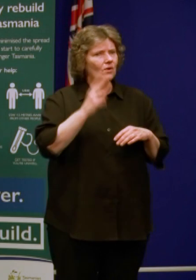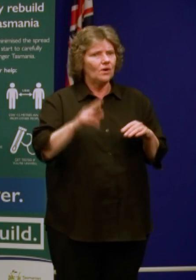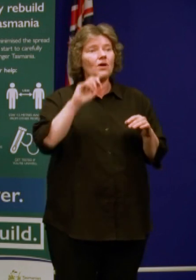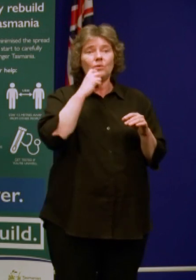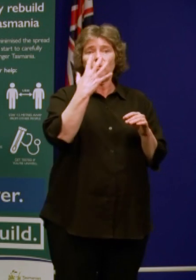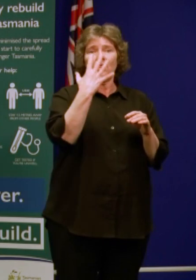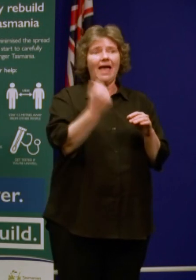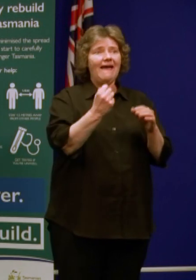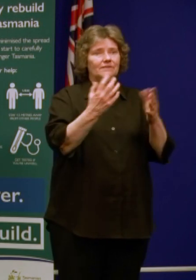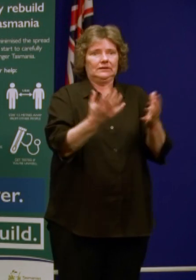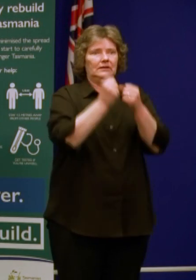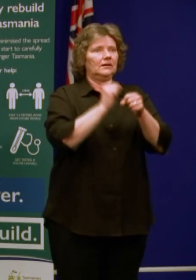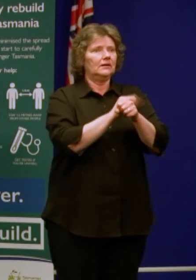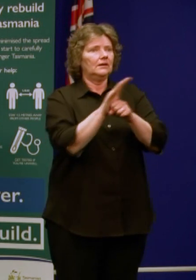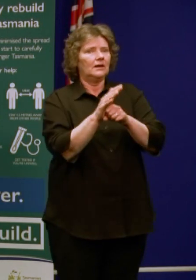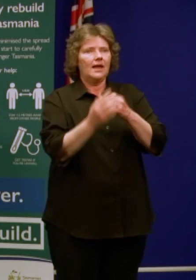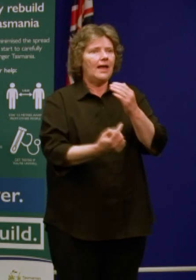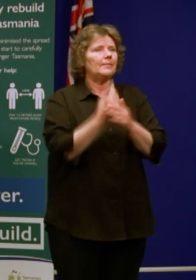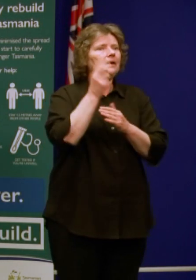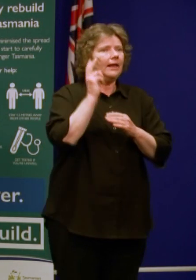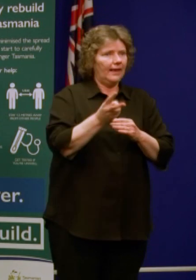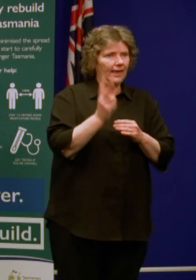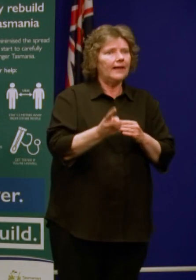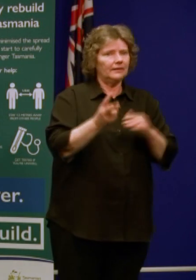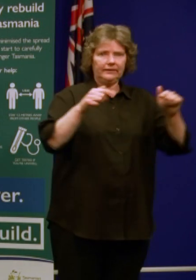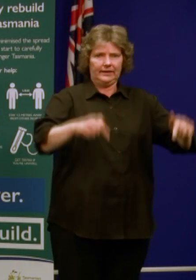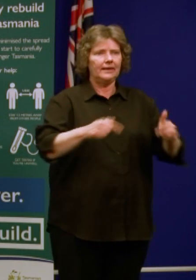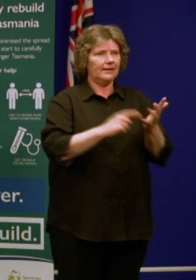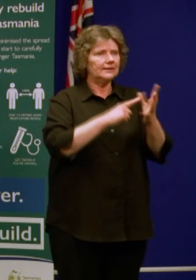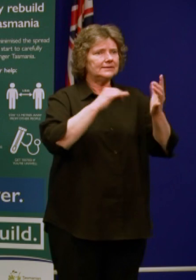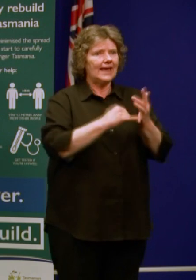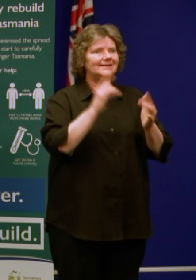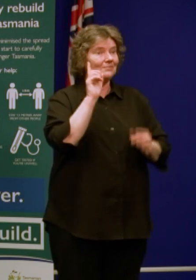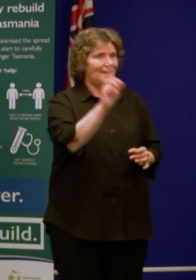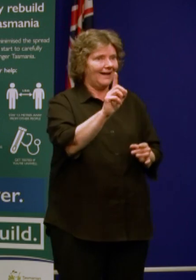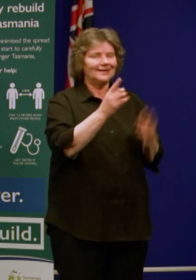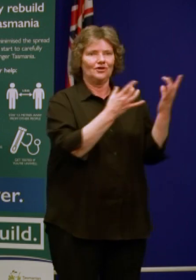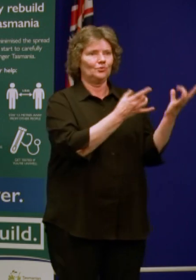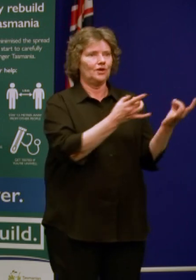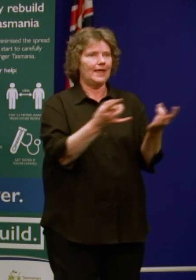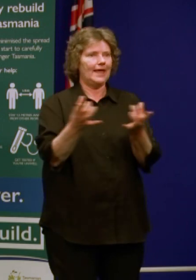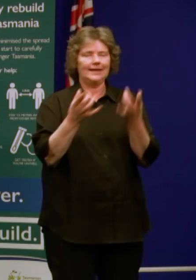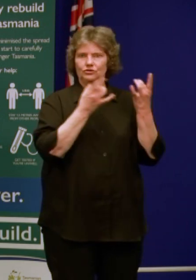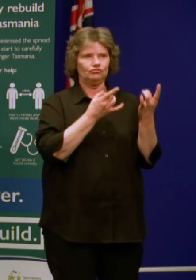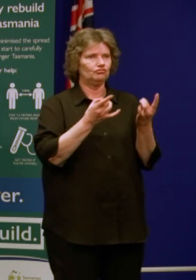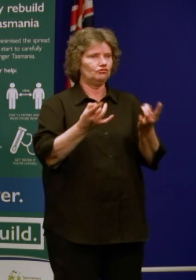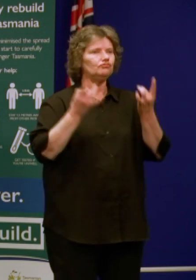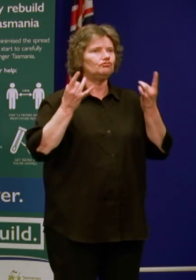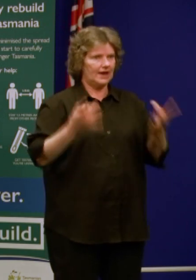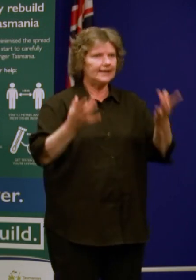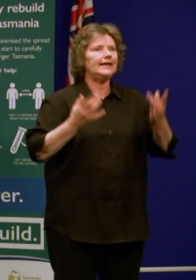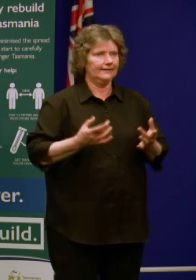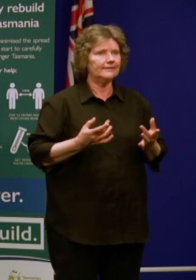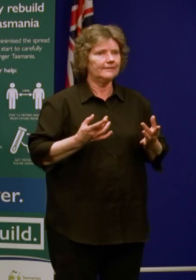will see positive cases in Tasmania. We are well prepared though but I think the Tasmanians should